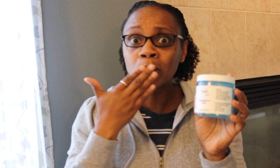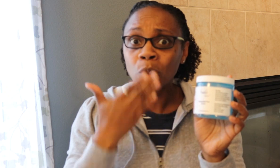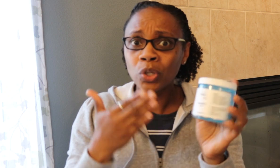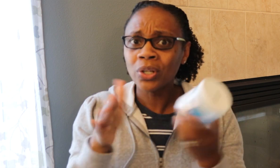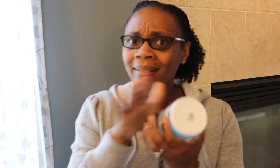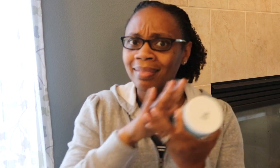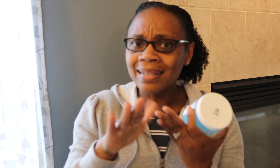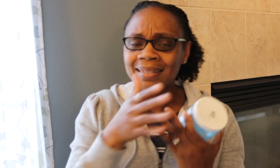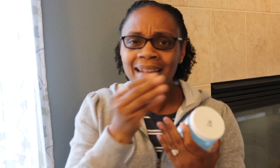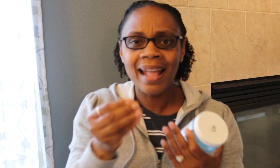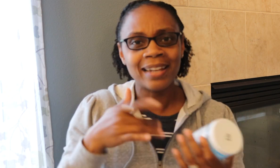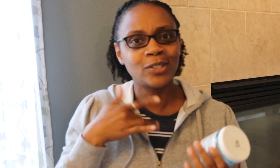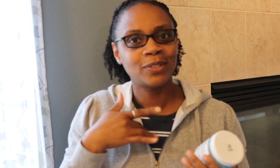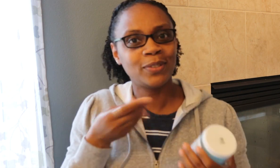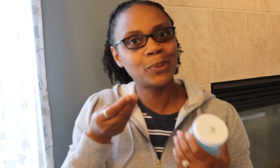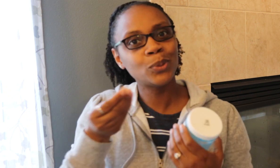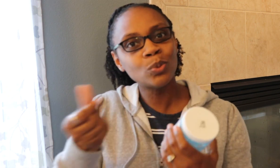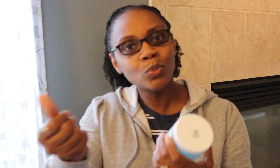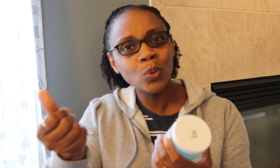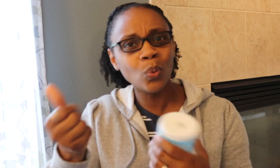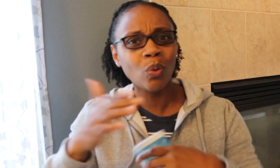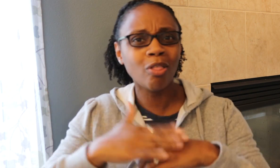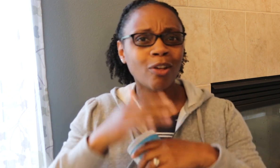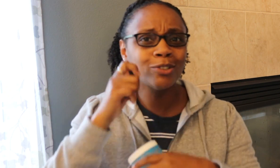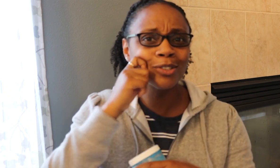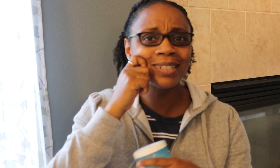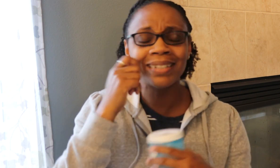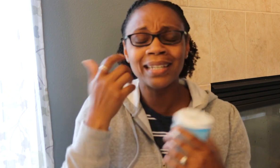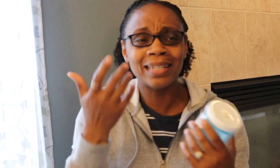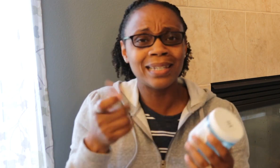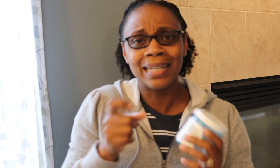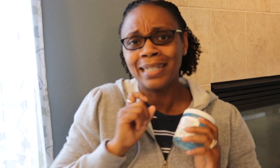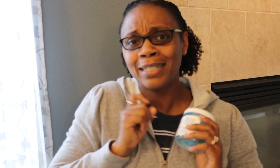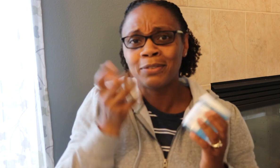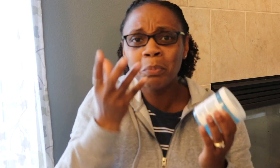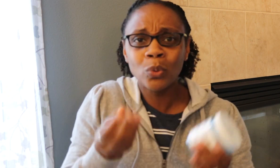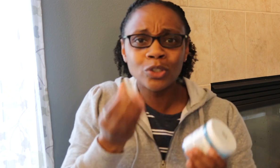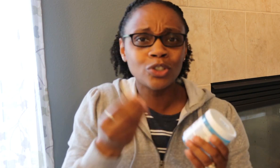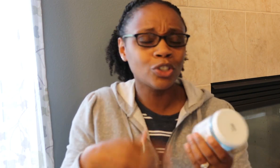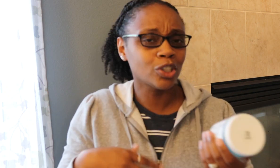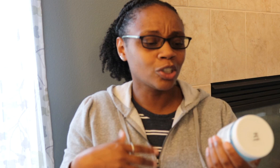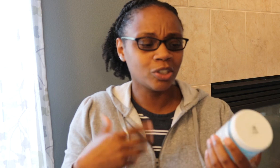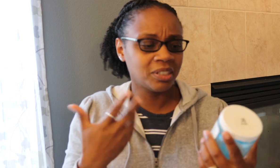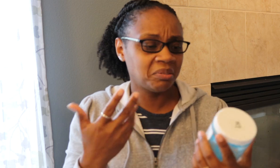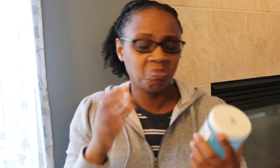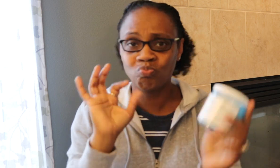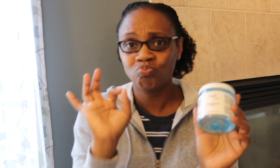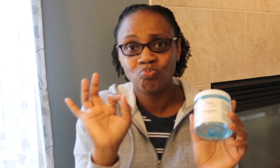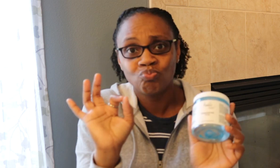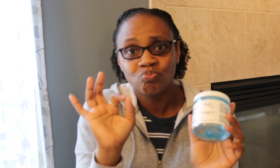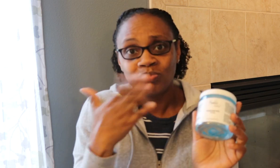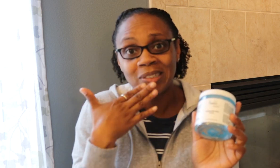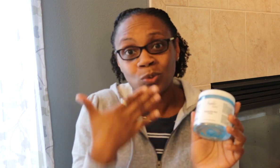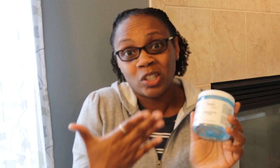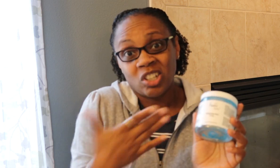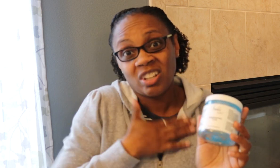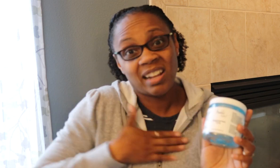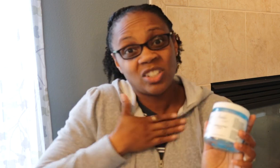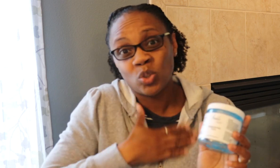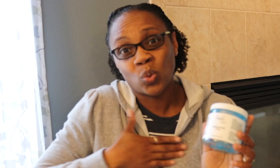But this is a great body wash. It's cleansing. It feels really smooth on your skin. It leaves you feeling moist. So